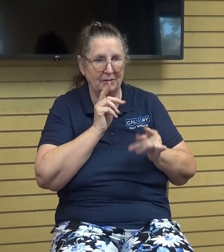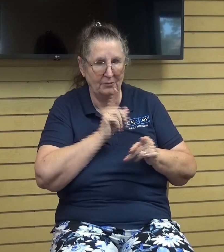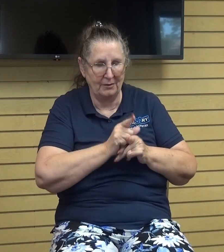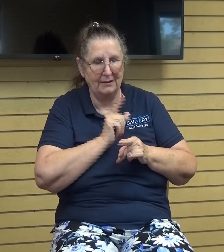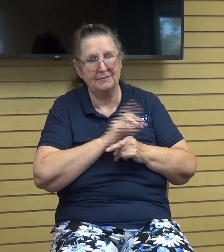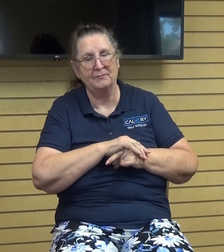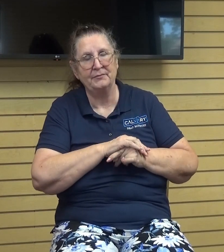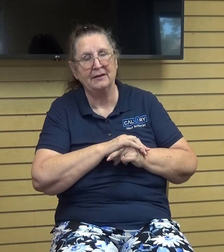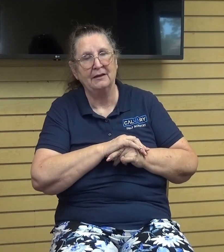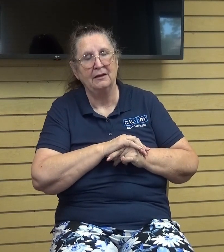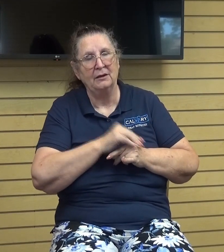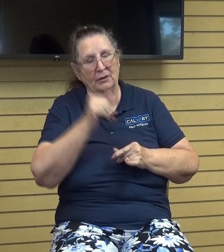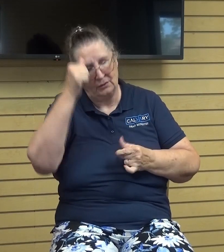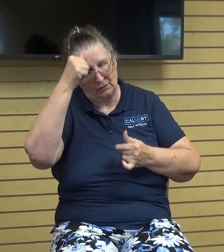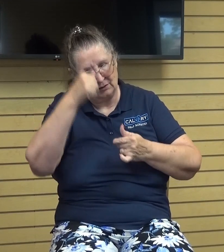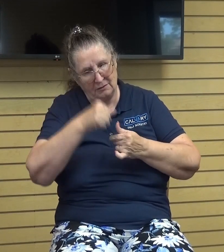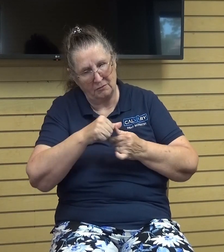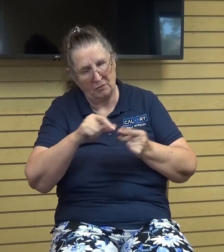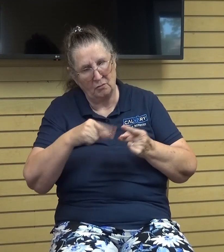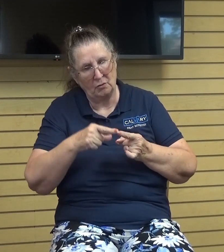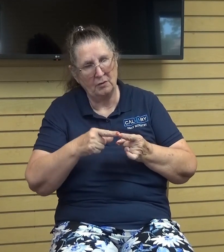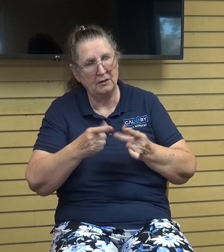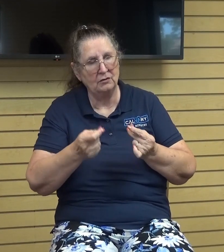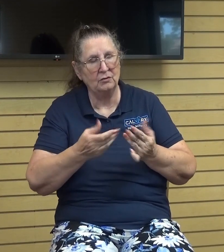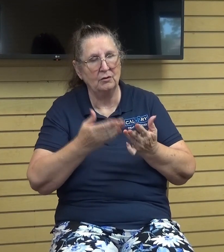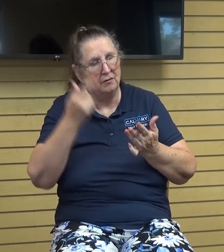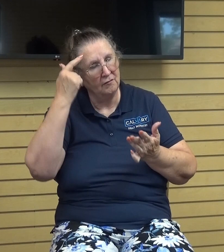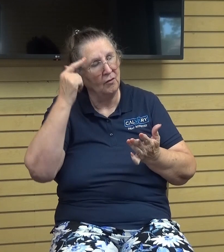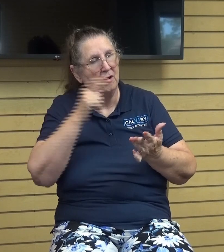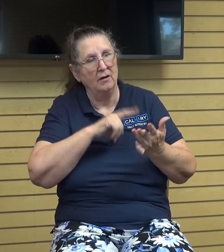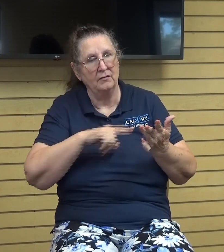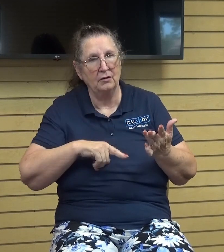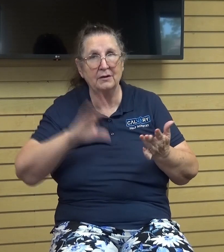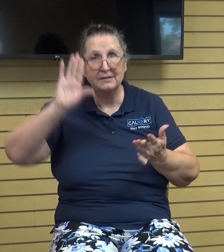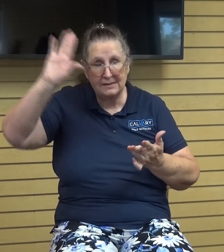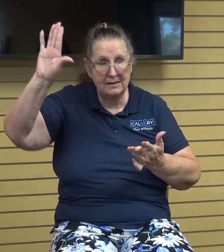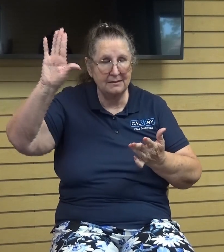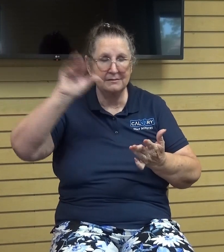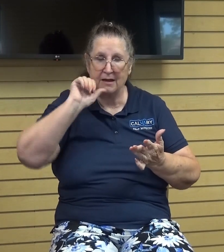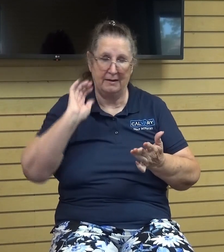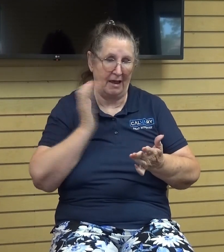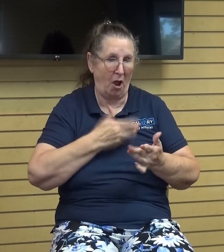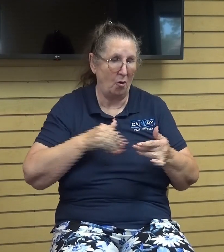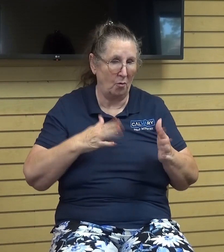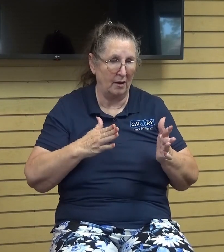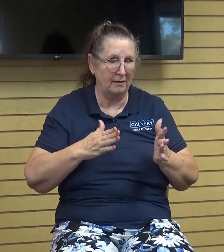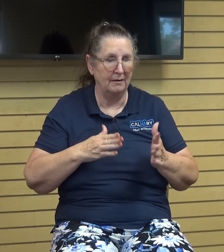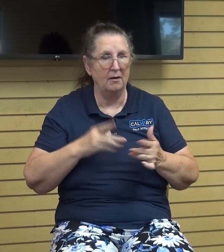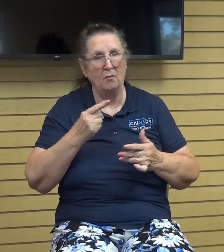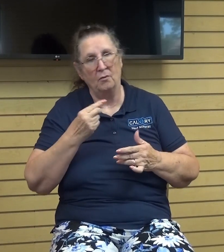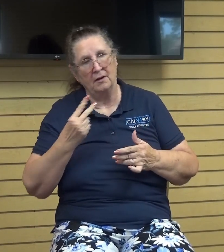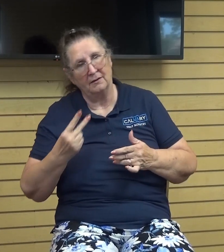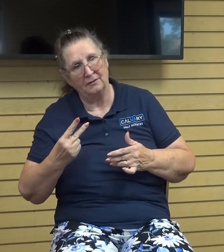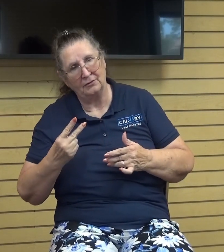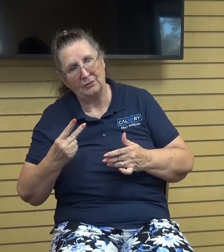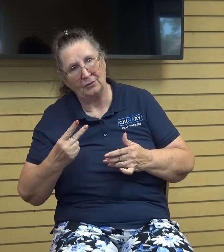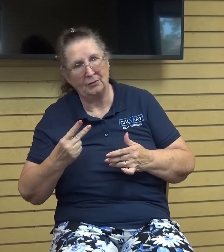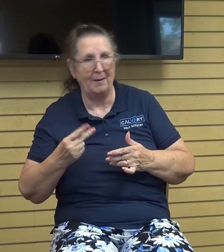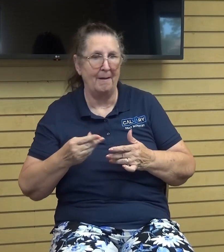you know when we do things for the lord it's his it's not it's not our way and so we did we had a couple um hiccups we weren't sure